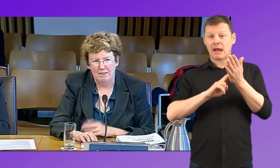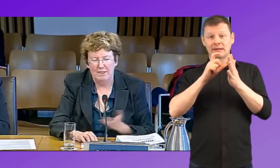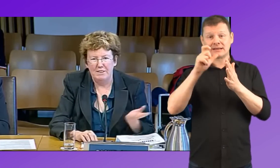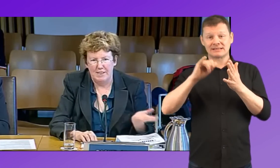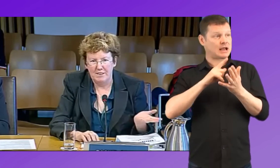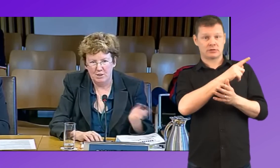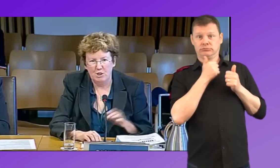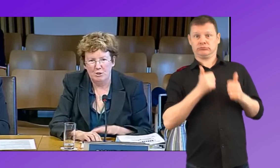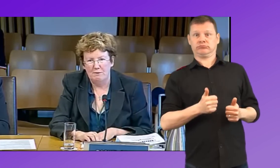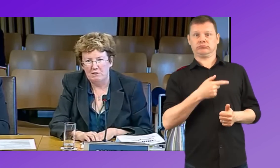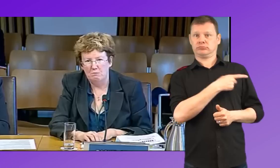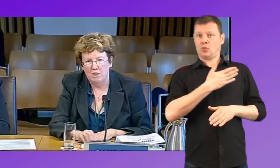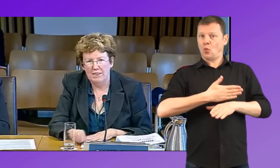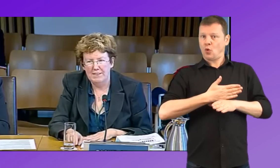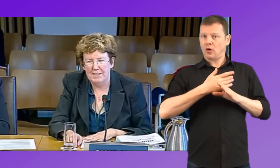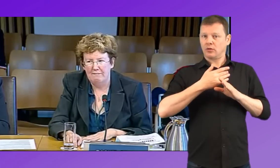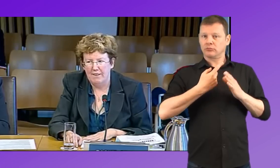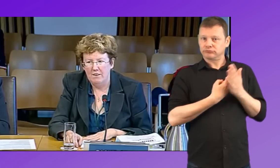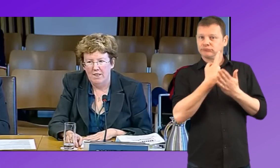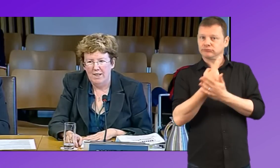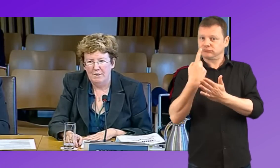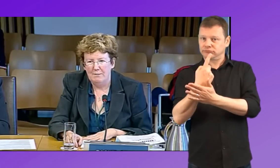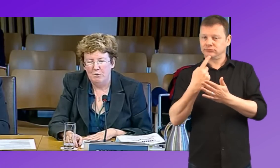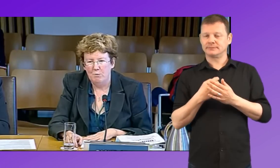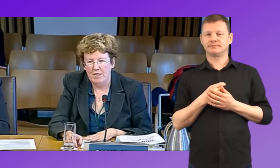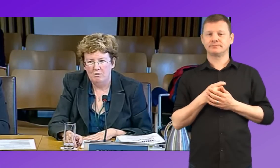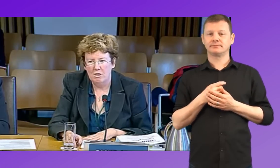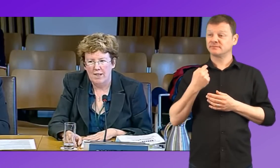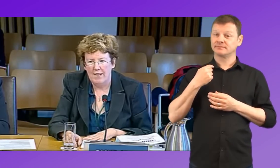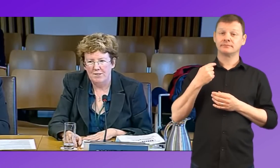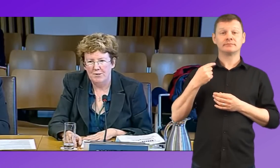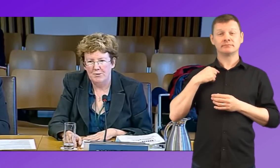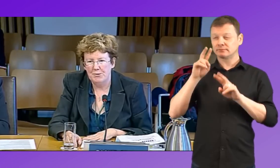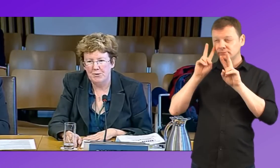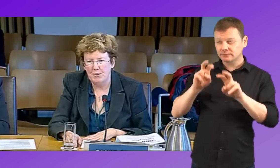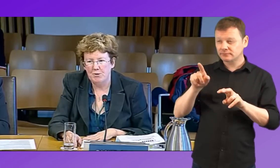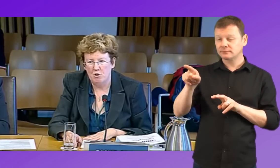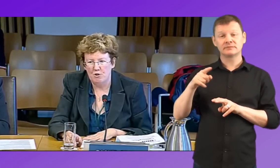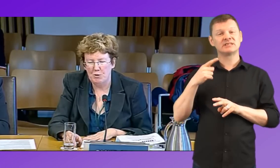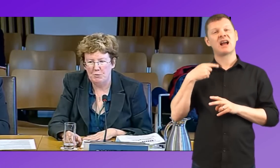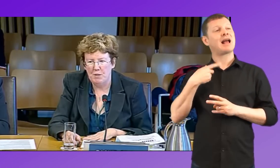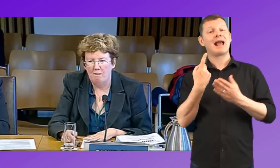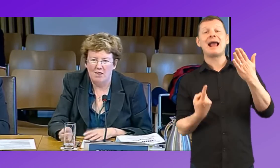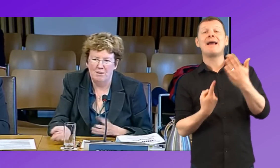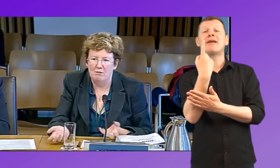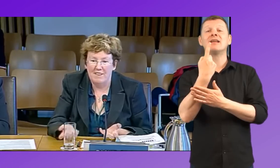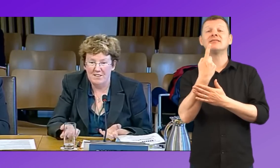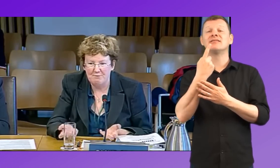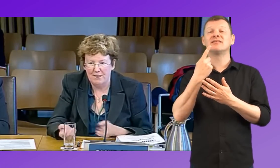I think the NDCS has done some very good work in this area. And when I look at children who are coming to events, for